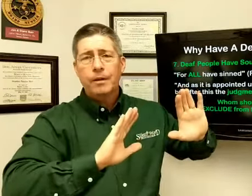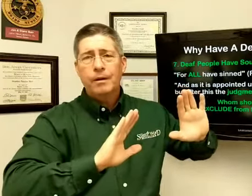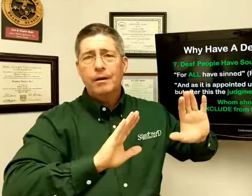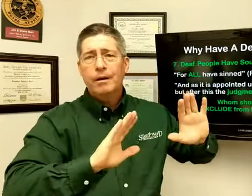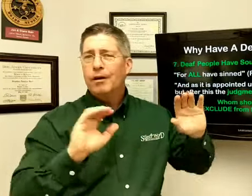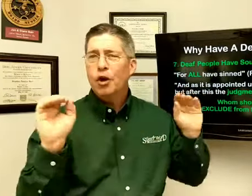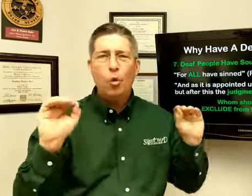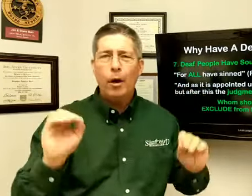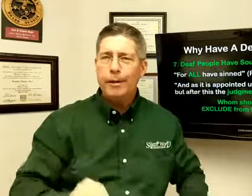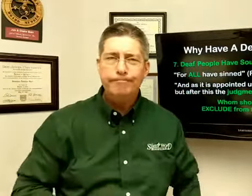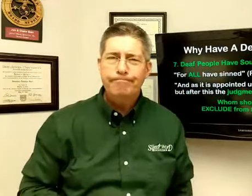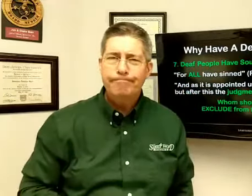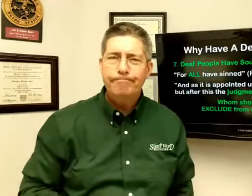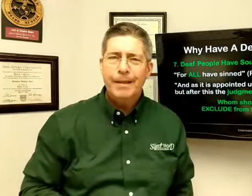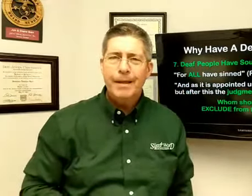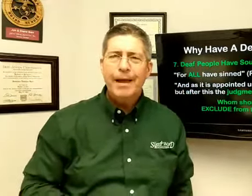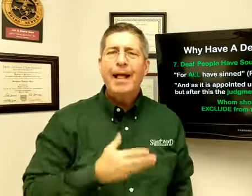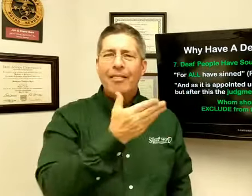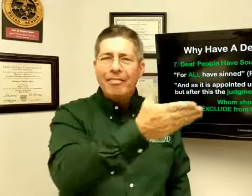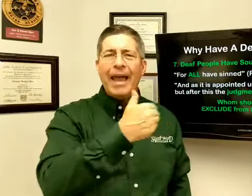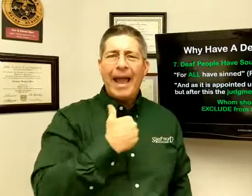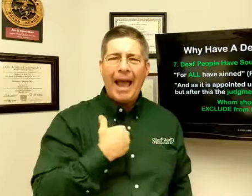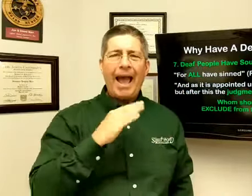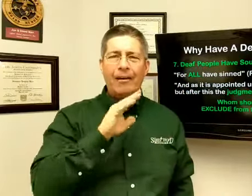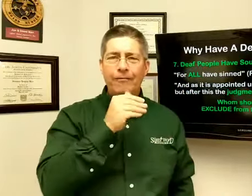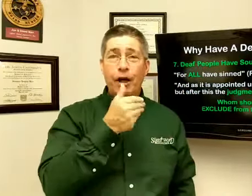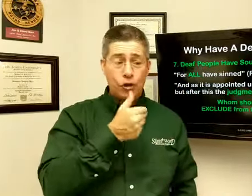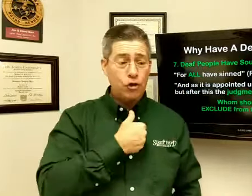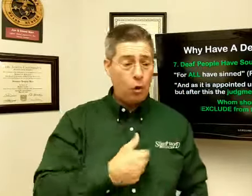No one. They have a soul.